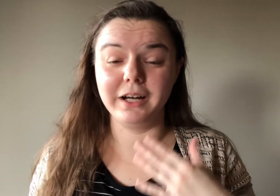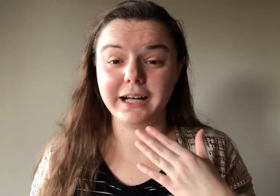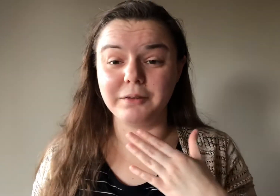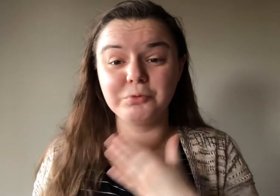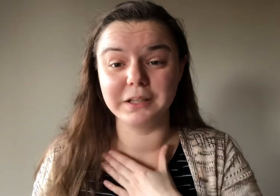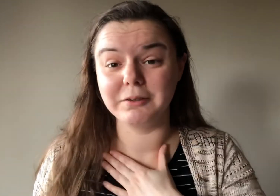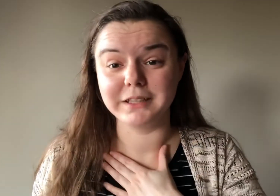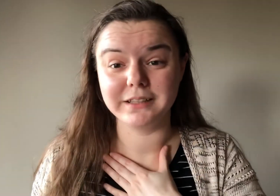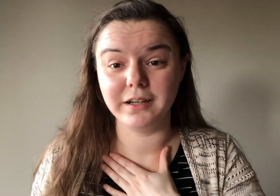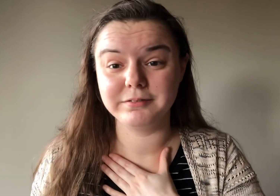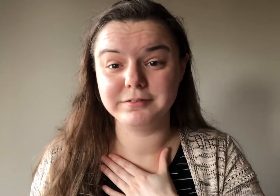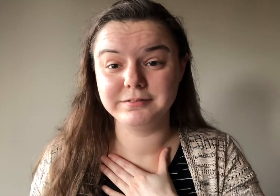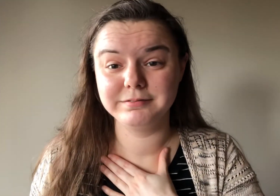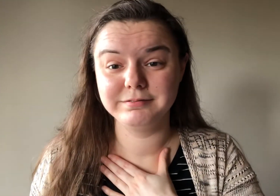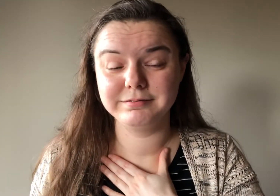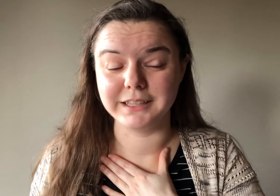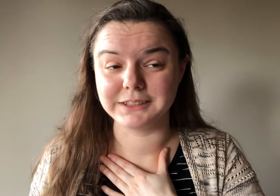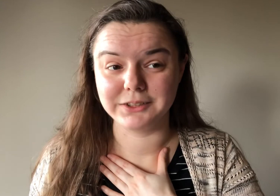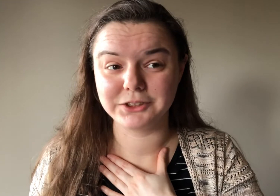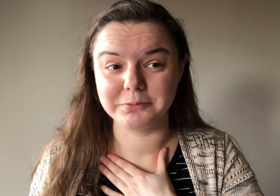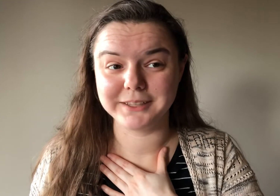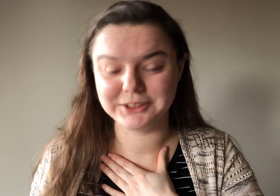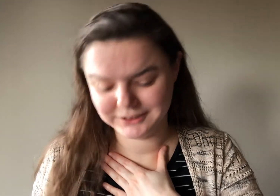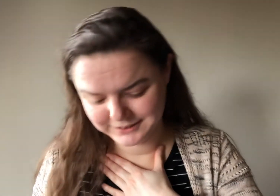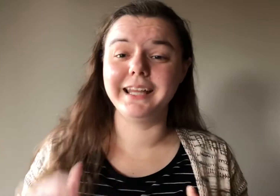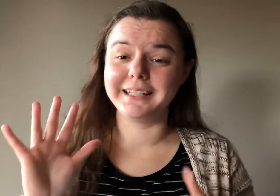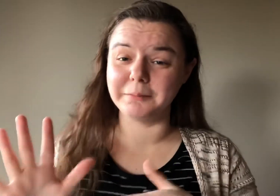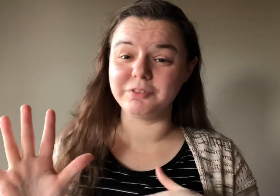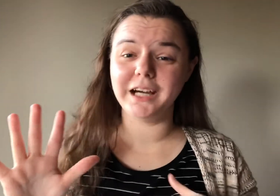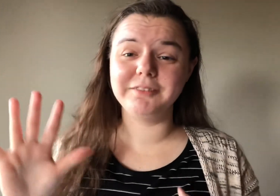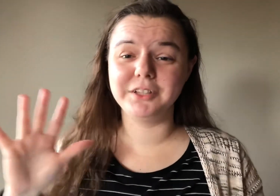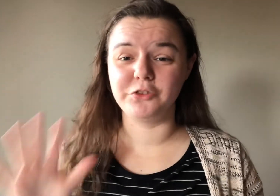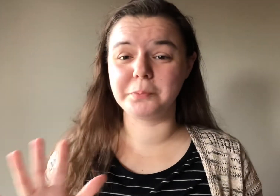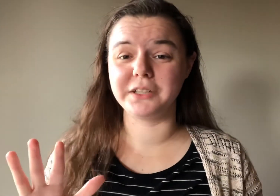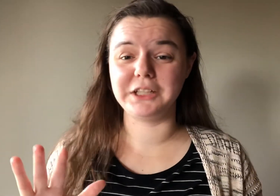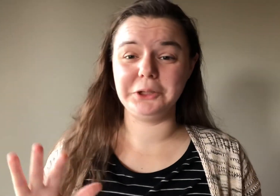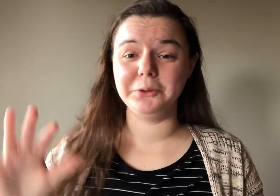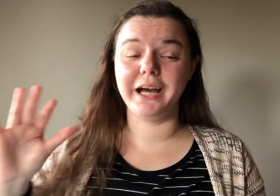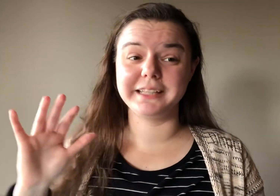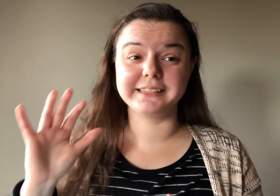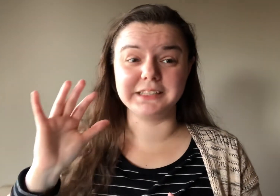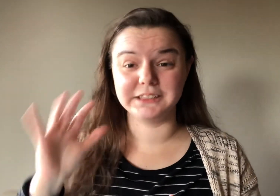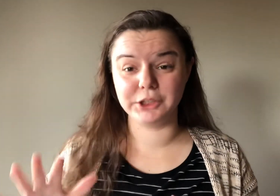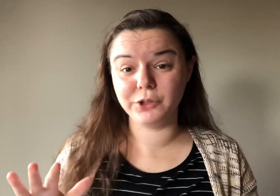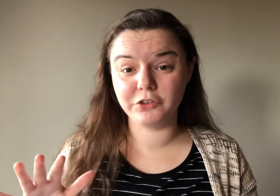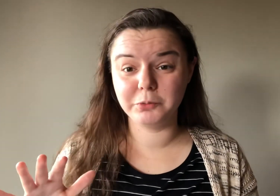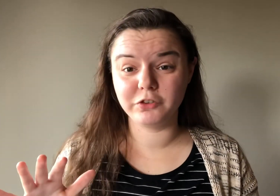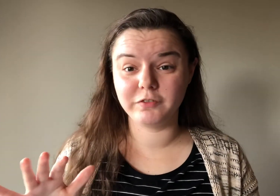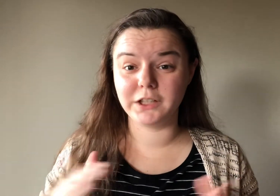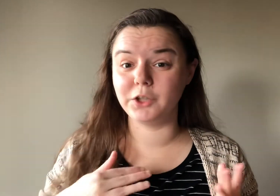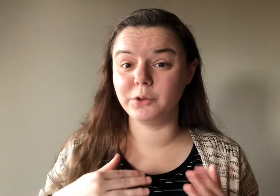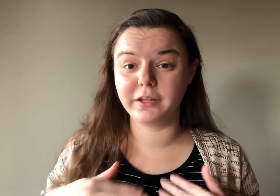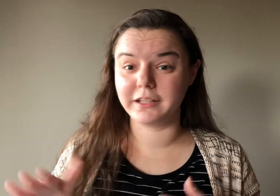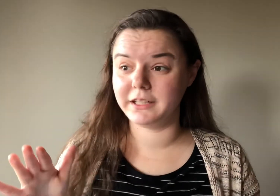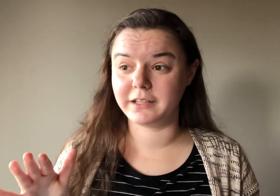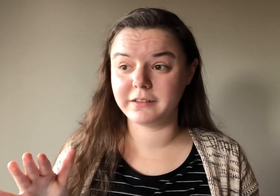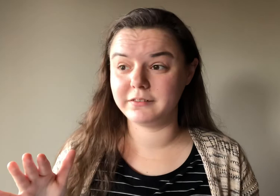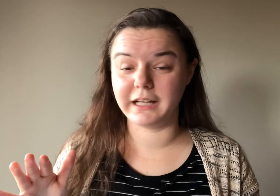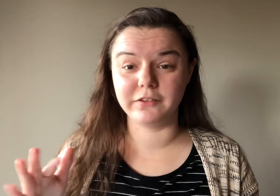and I really, really love that song so much. And then number five is Pretty You. I think that is the cutest music video. The kick dance